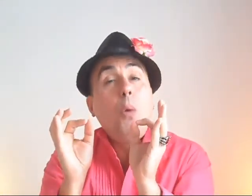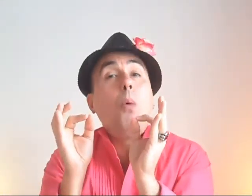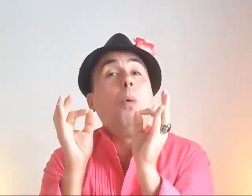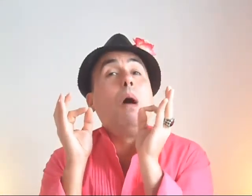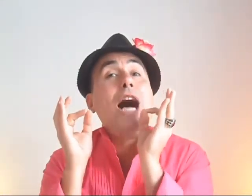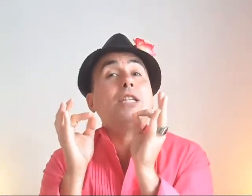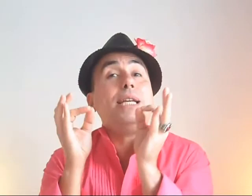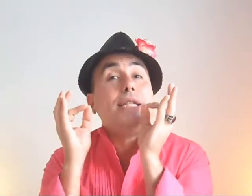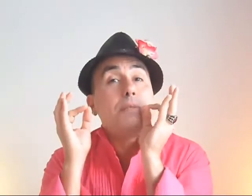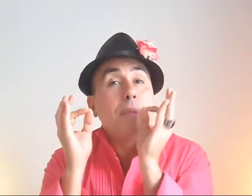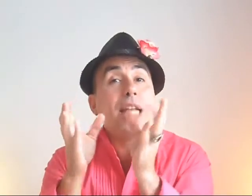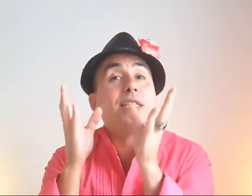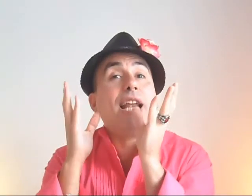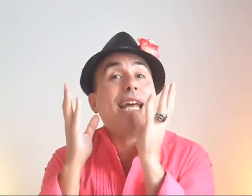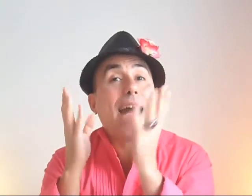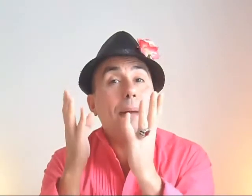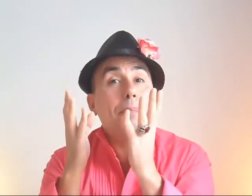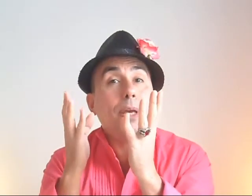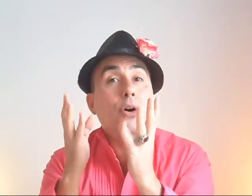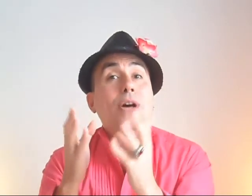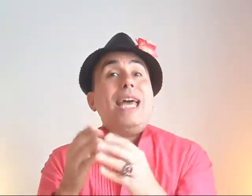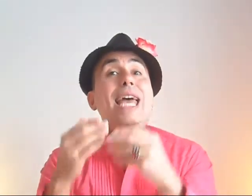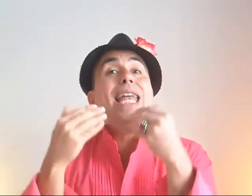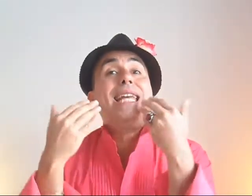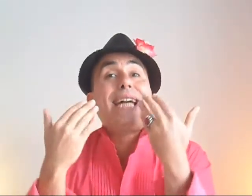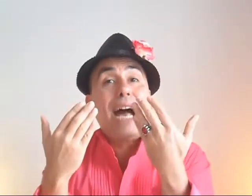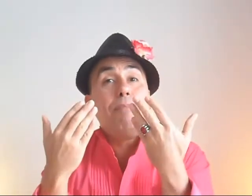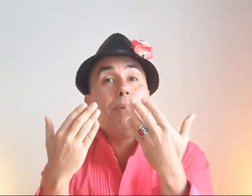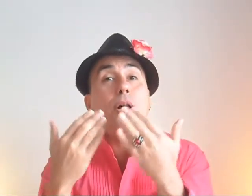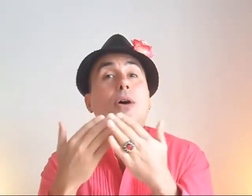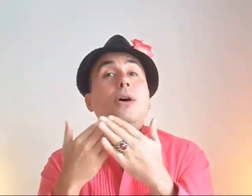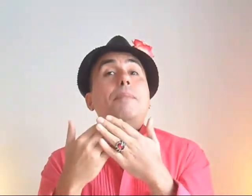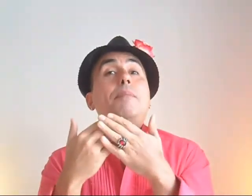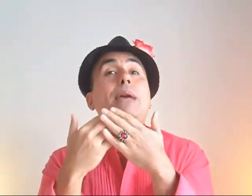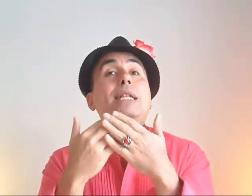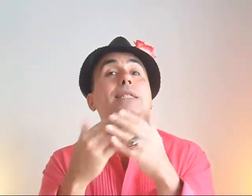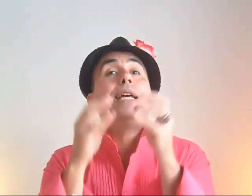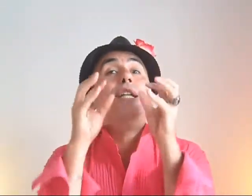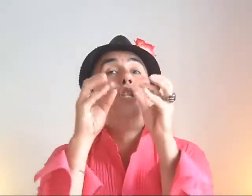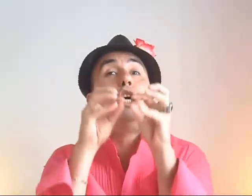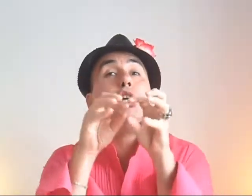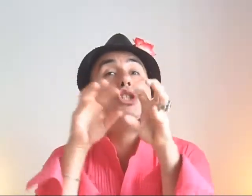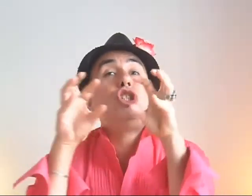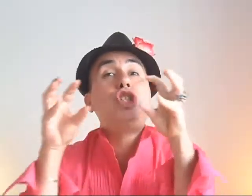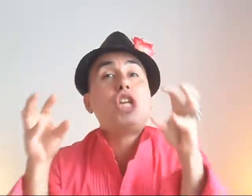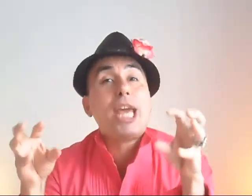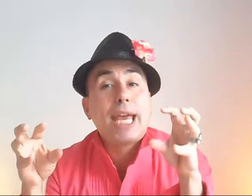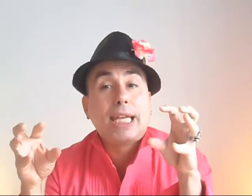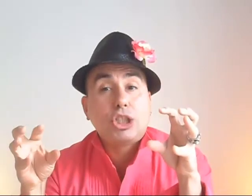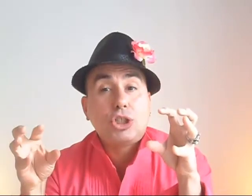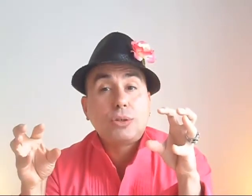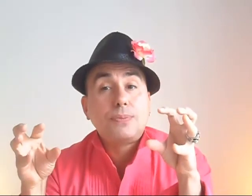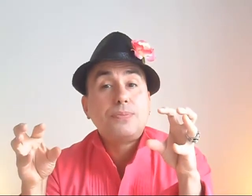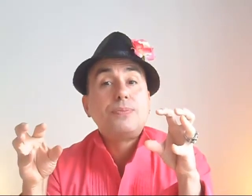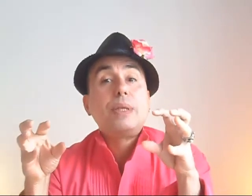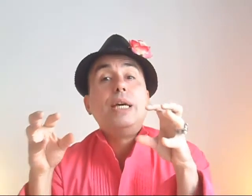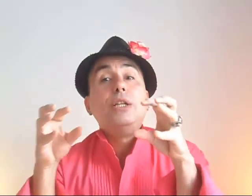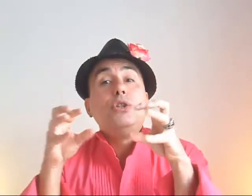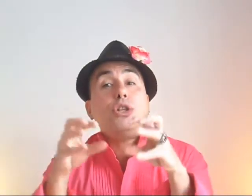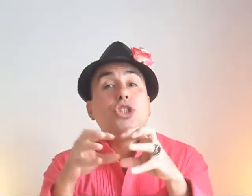What it means, el cambio? El cambio means the change. The